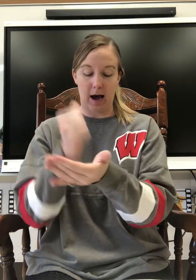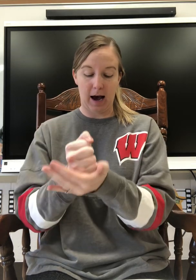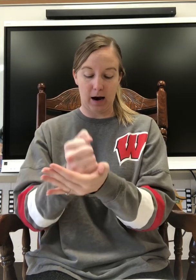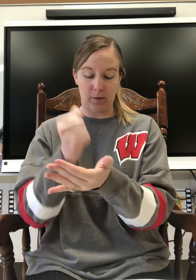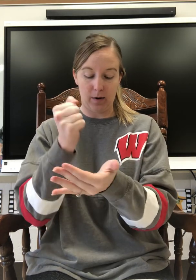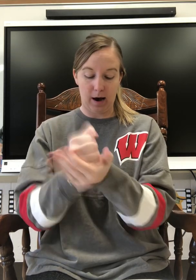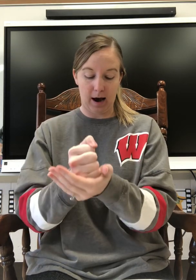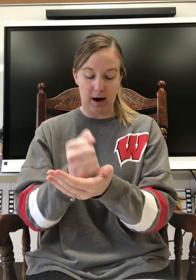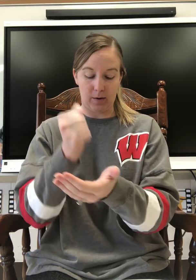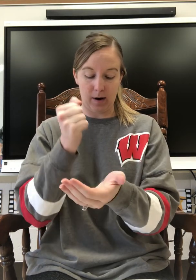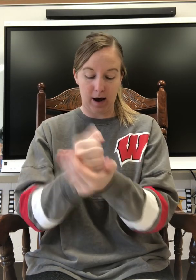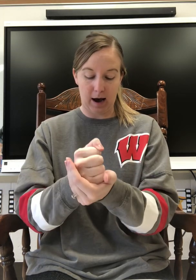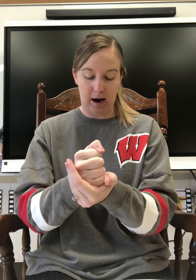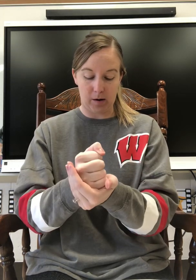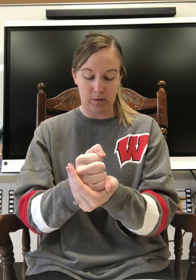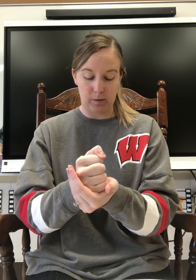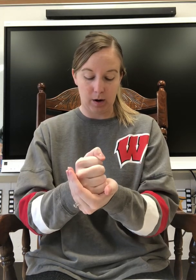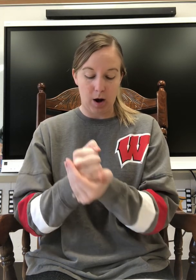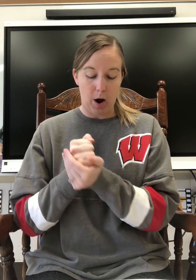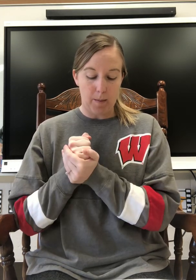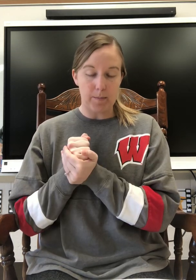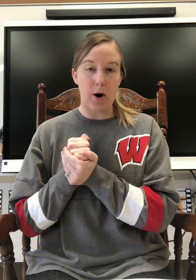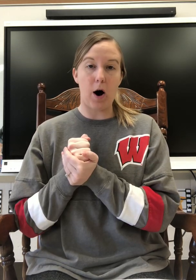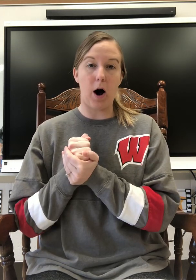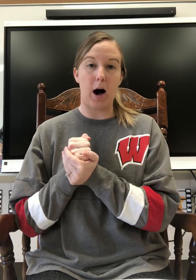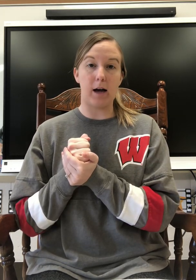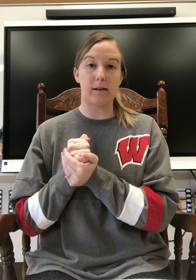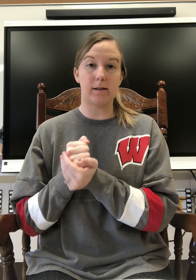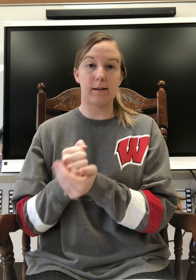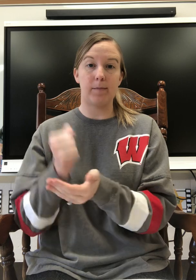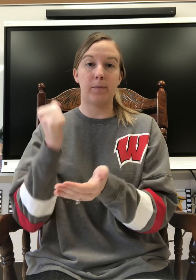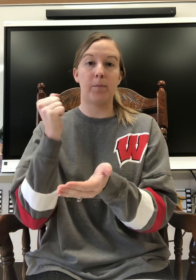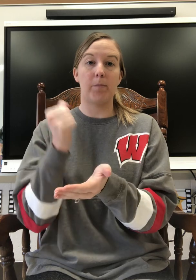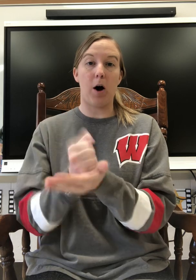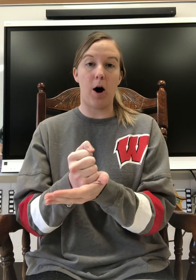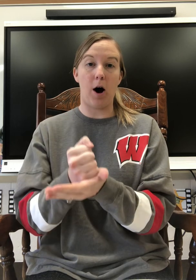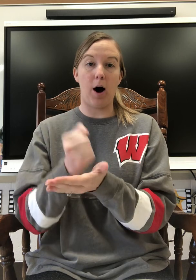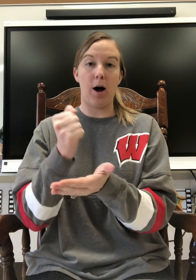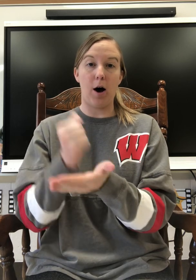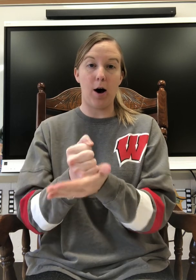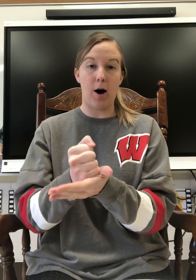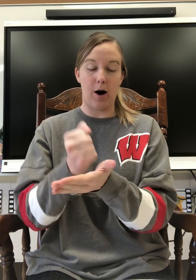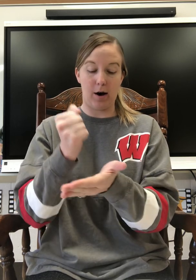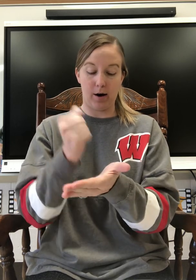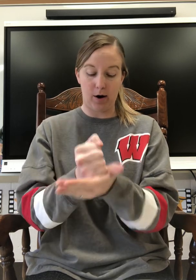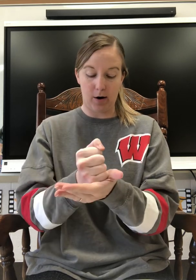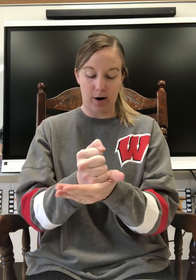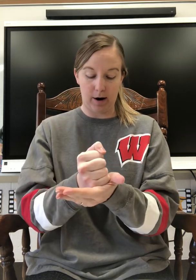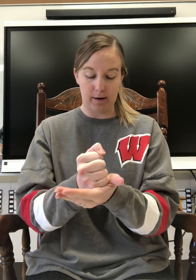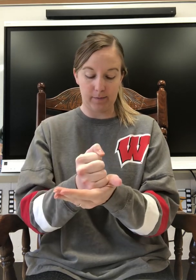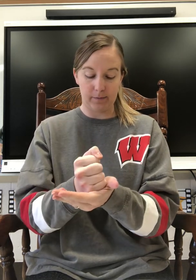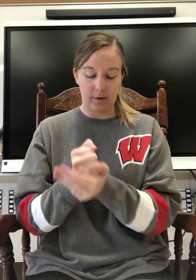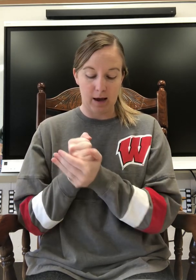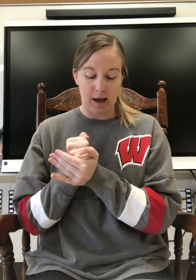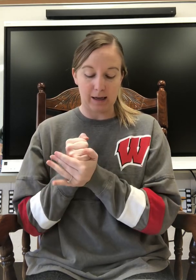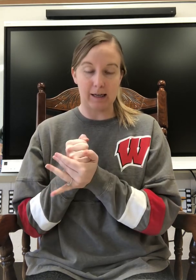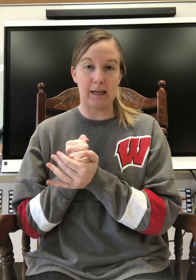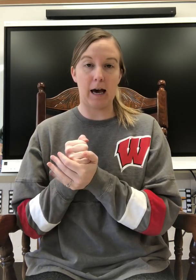ow, ow, ow. Pause, aw, aw, aw, Gound.